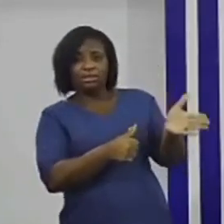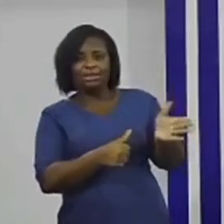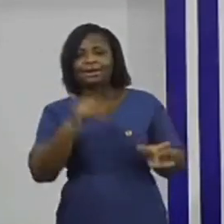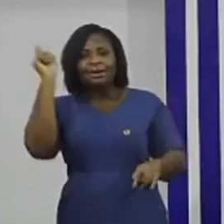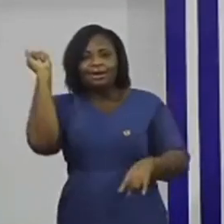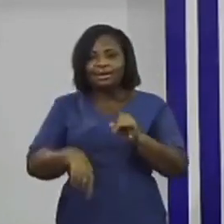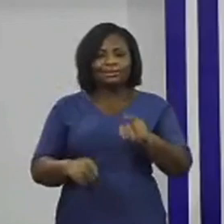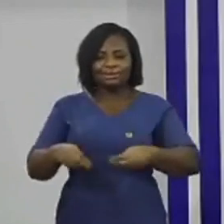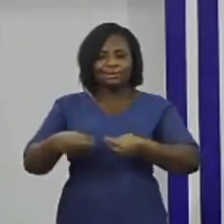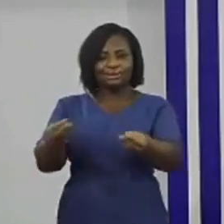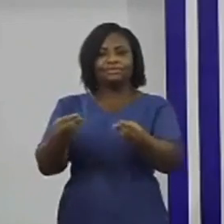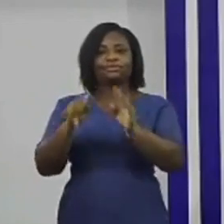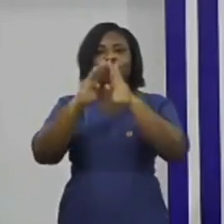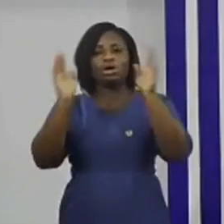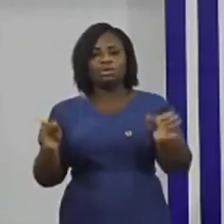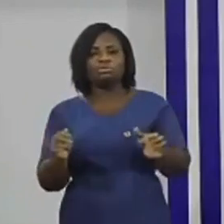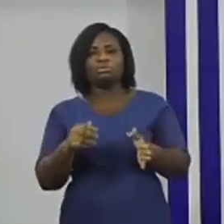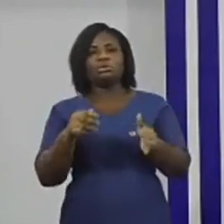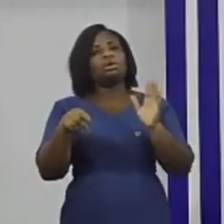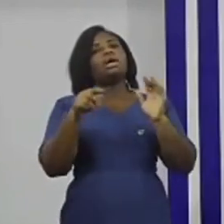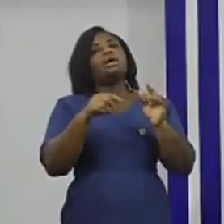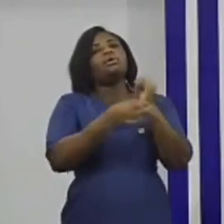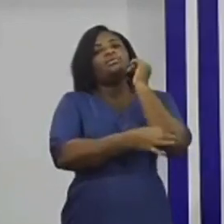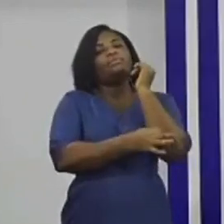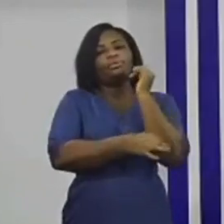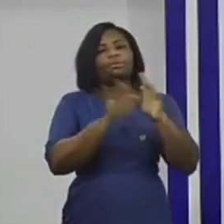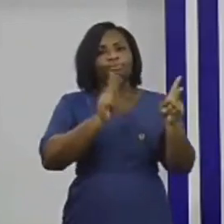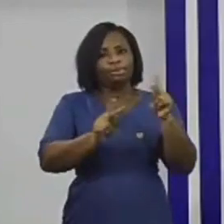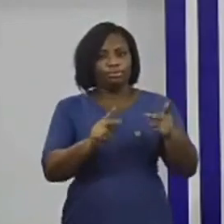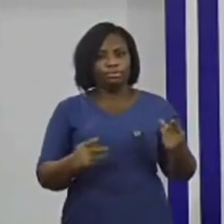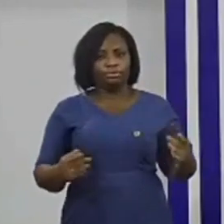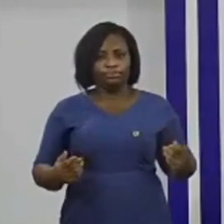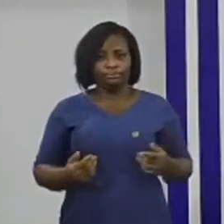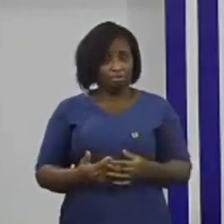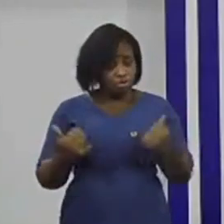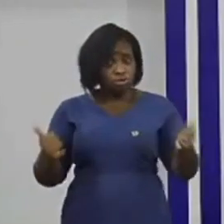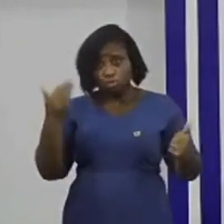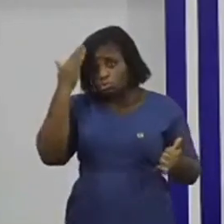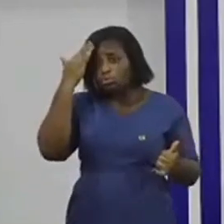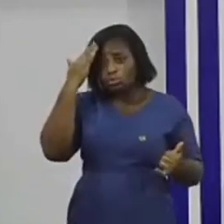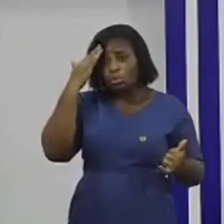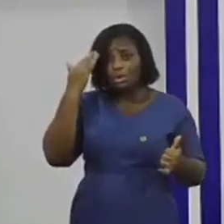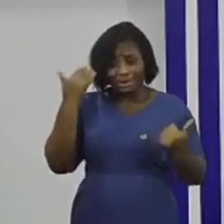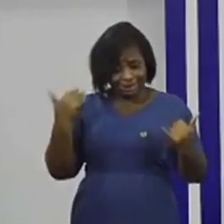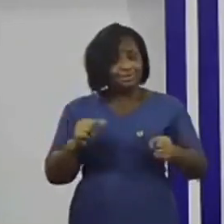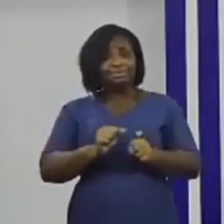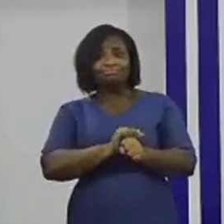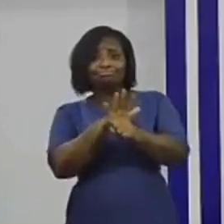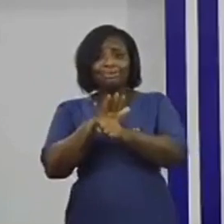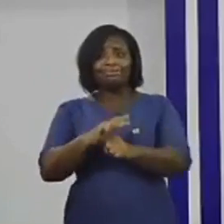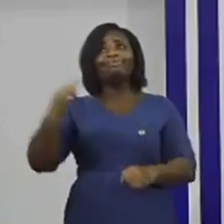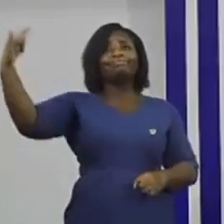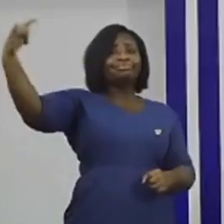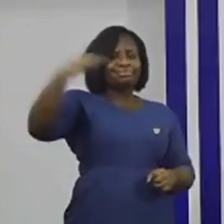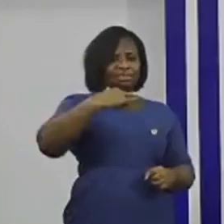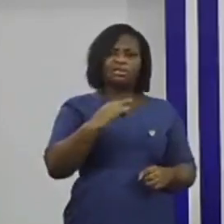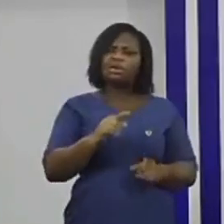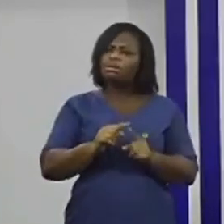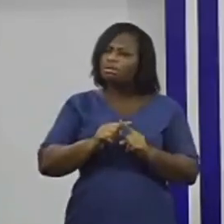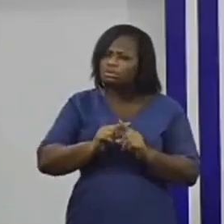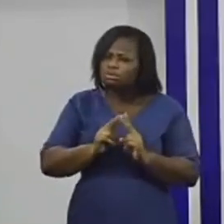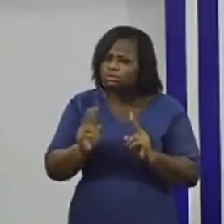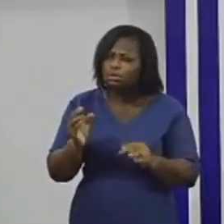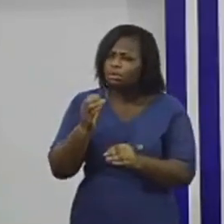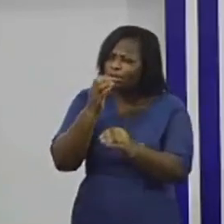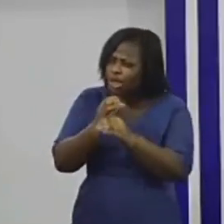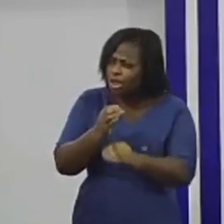premises. We all know that this pandemic has been important. So be careful that, in the name